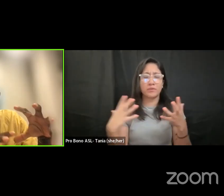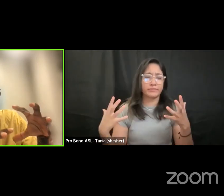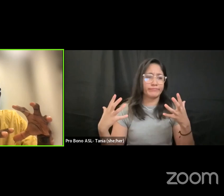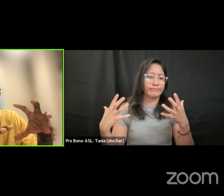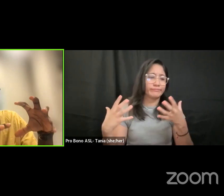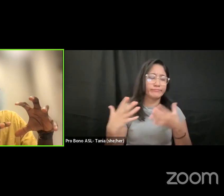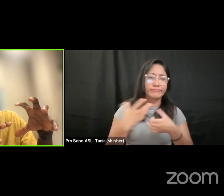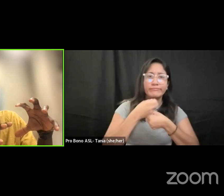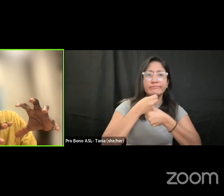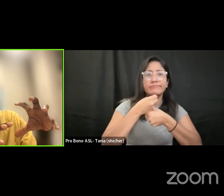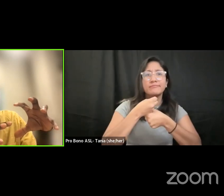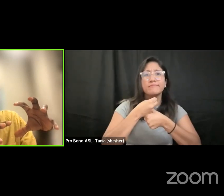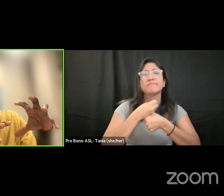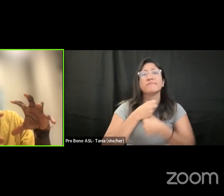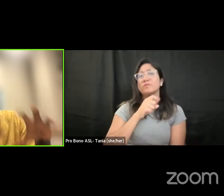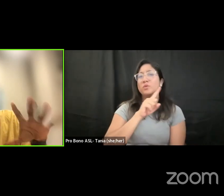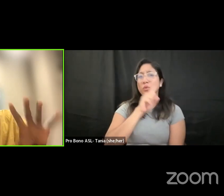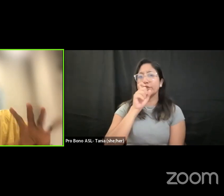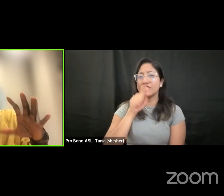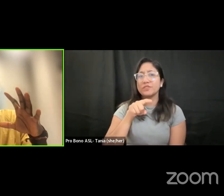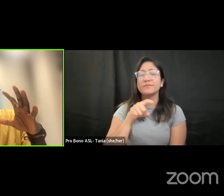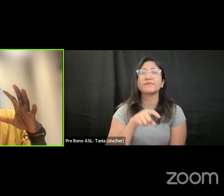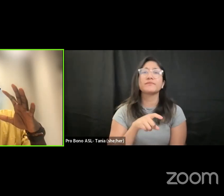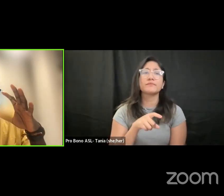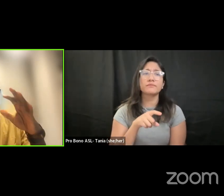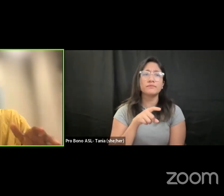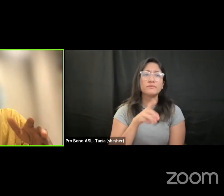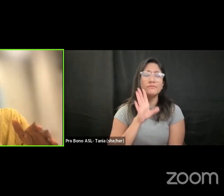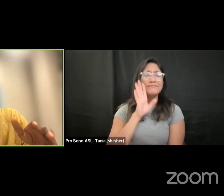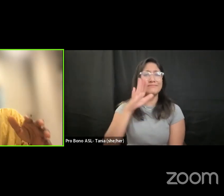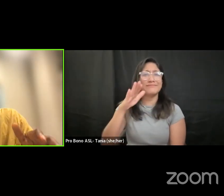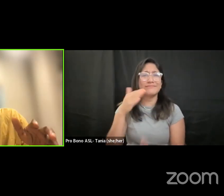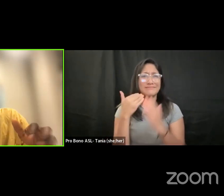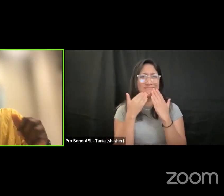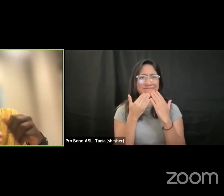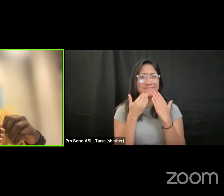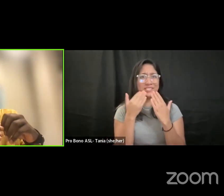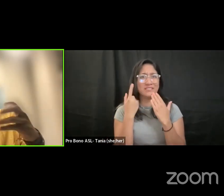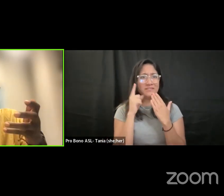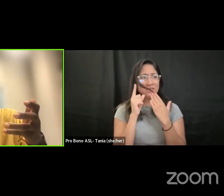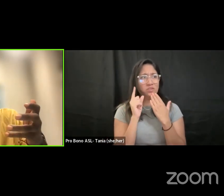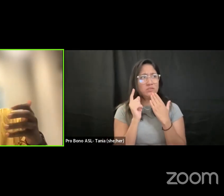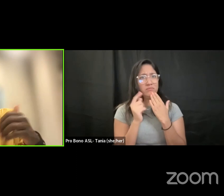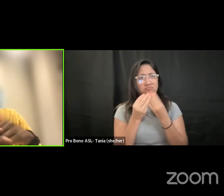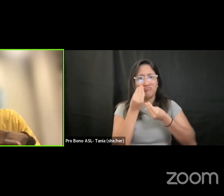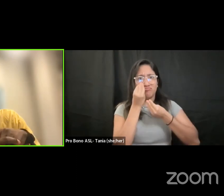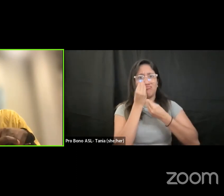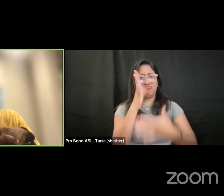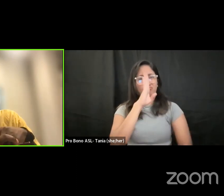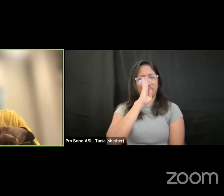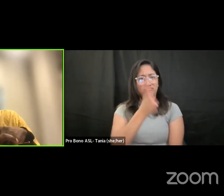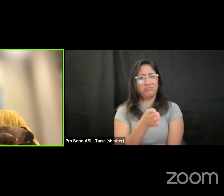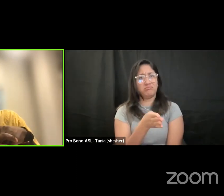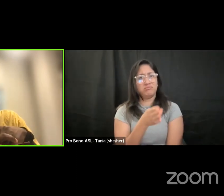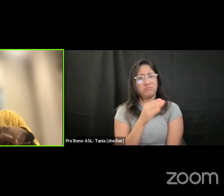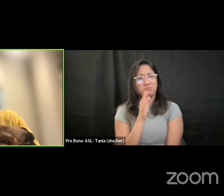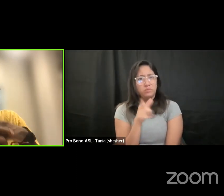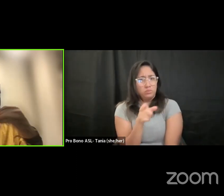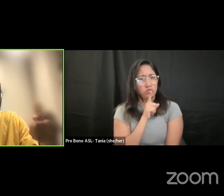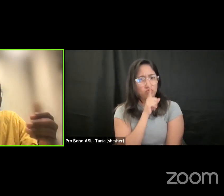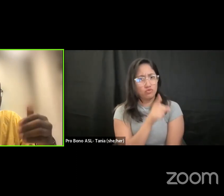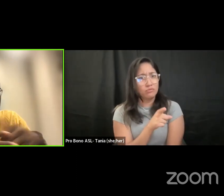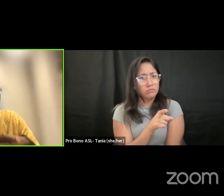question um and thanks for for for speaking your truth uh and and it's the reality um